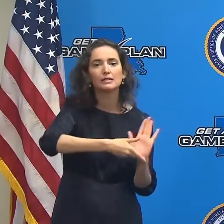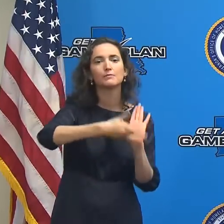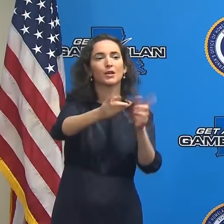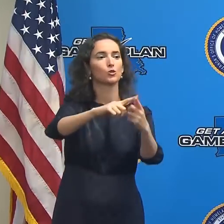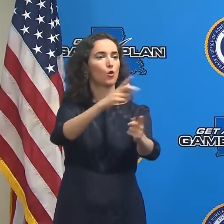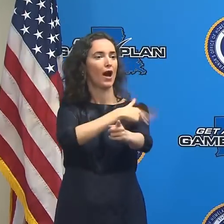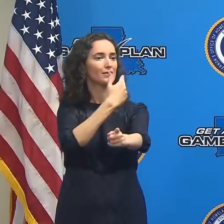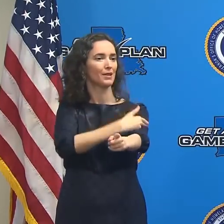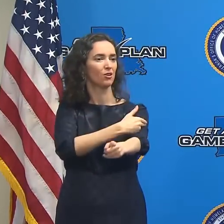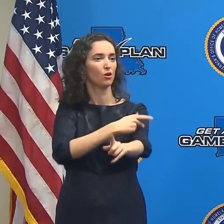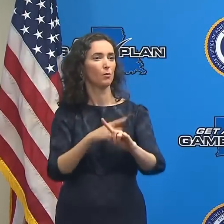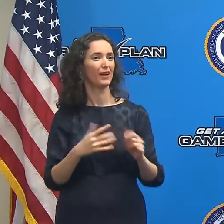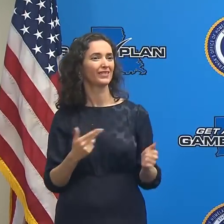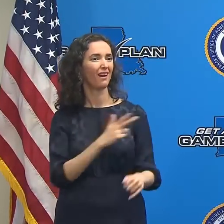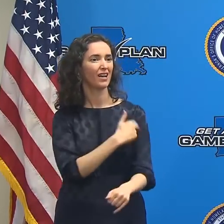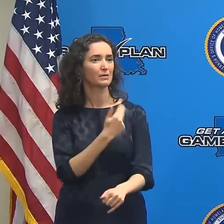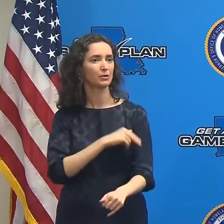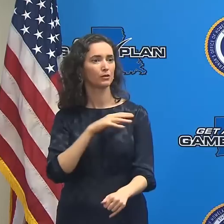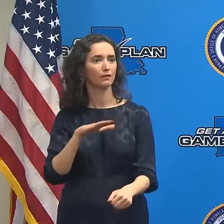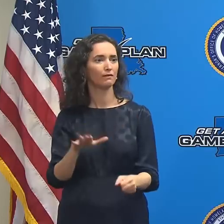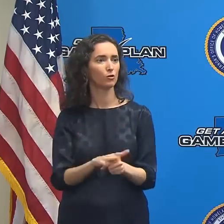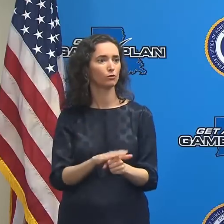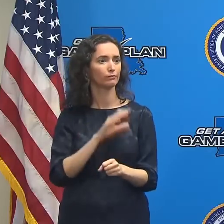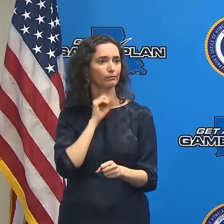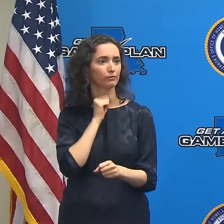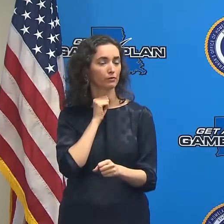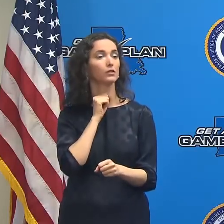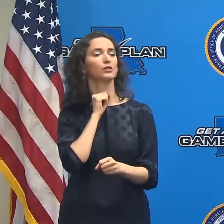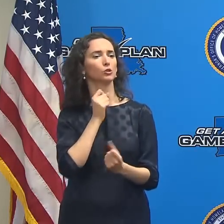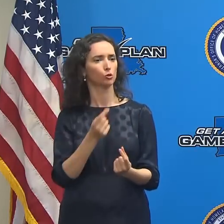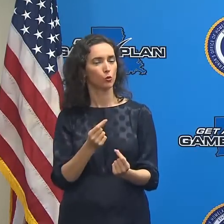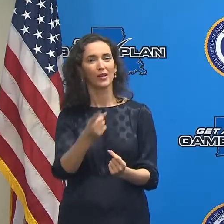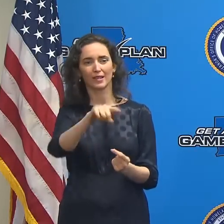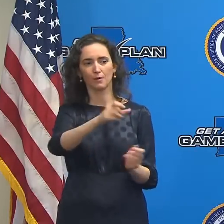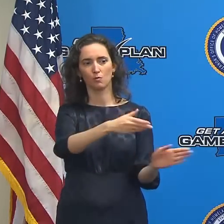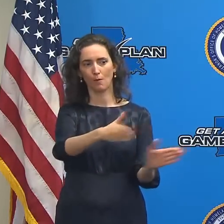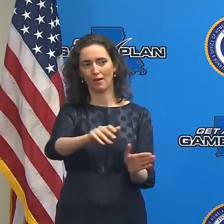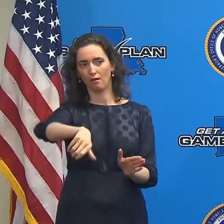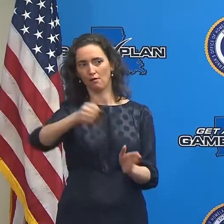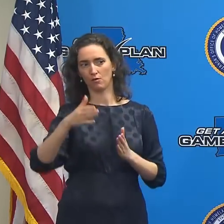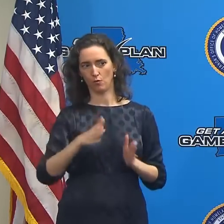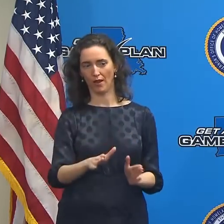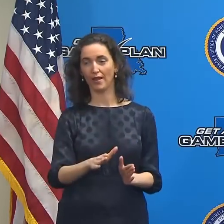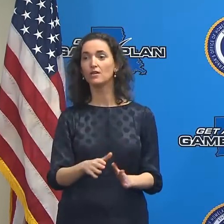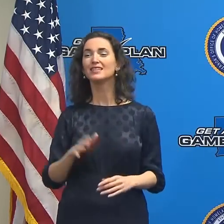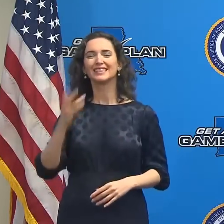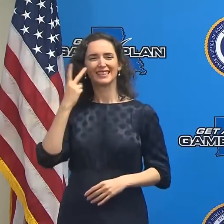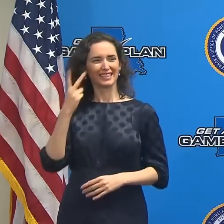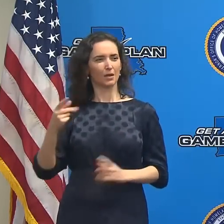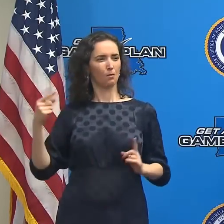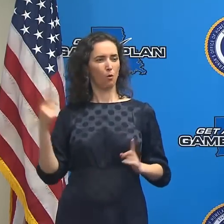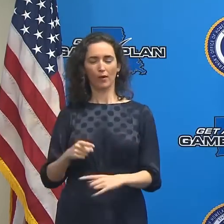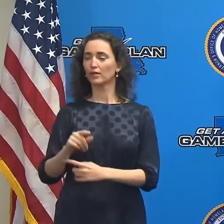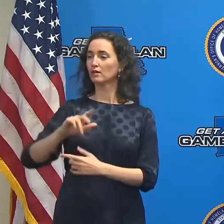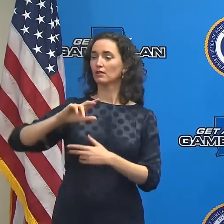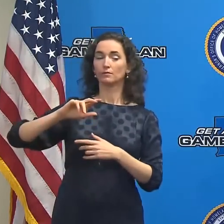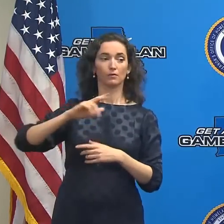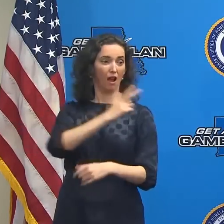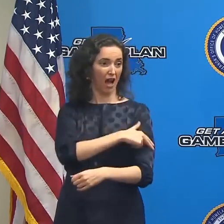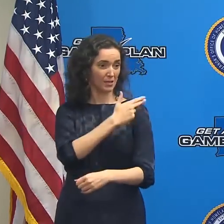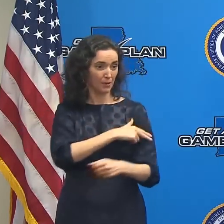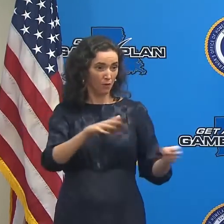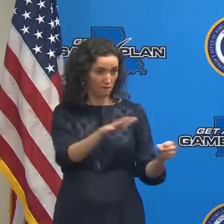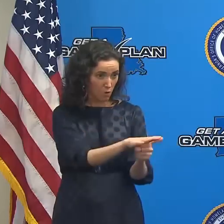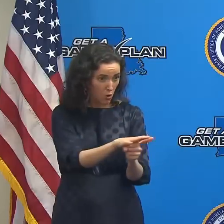implications of having a category four storm with a southeast strike while our hospitals